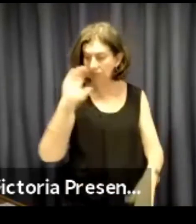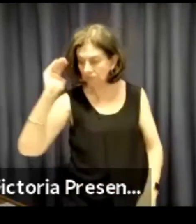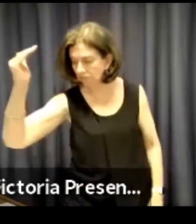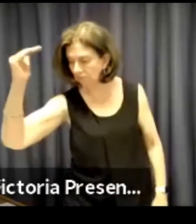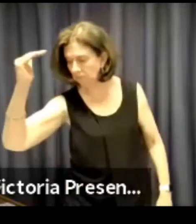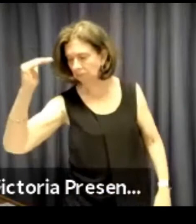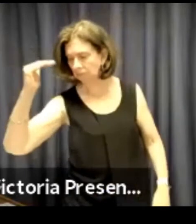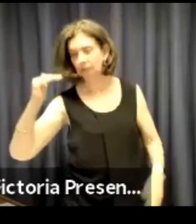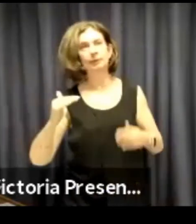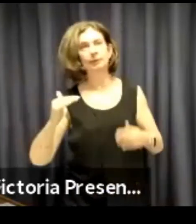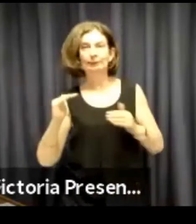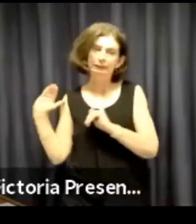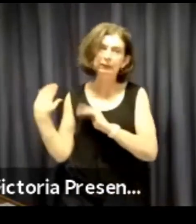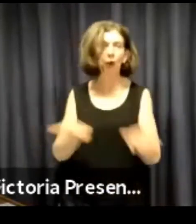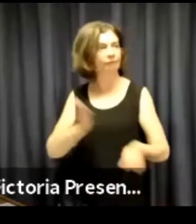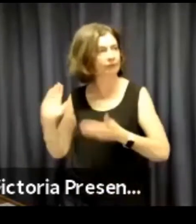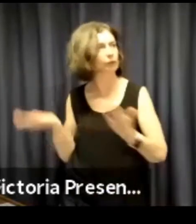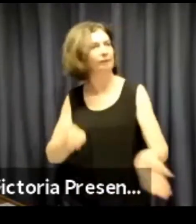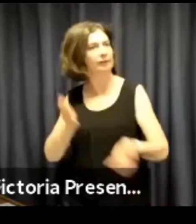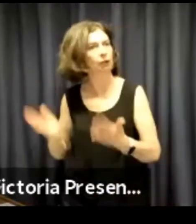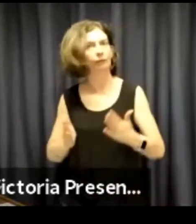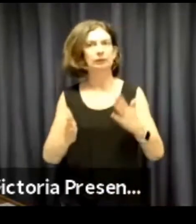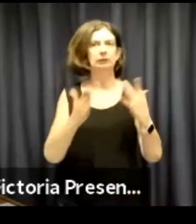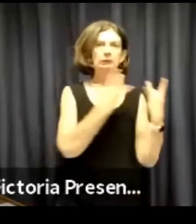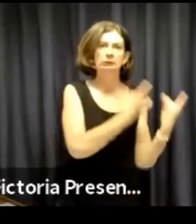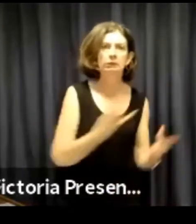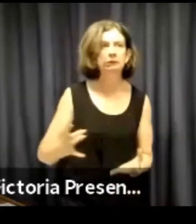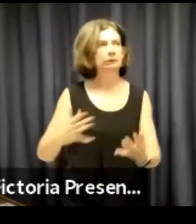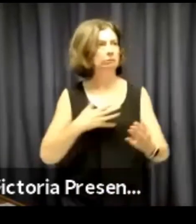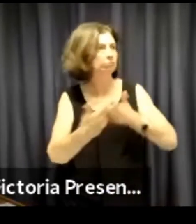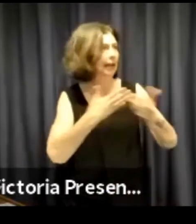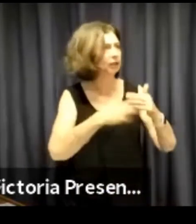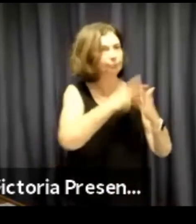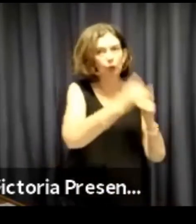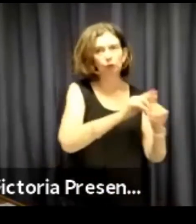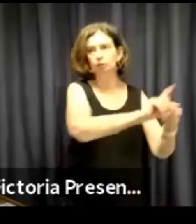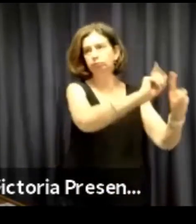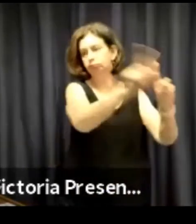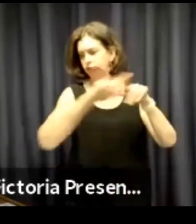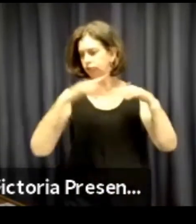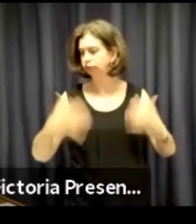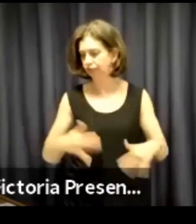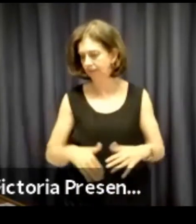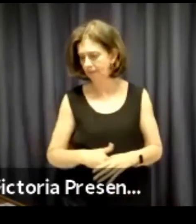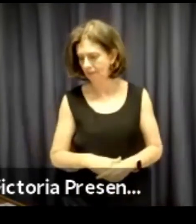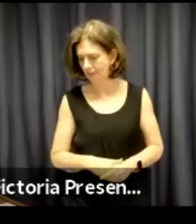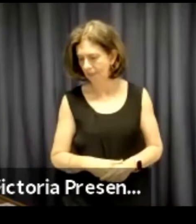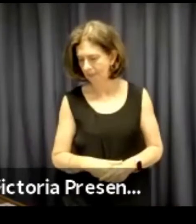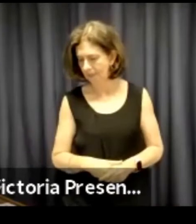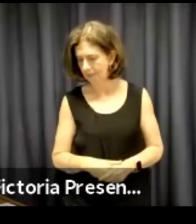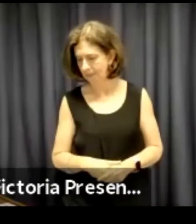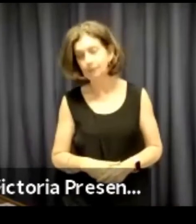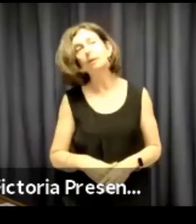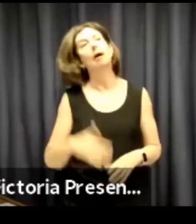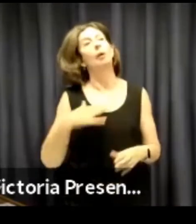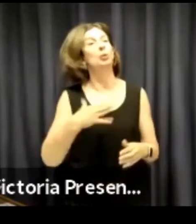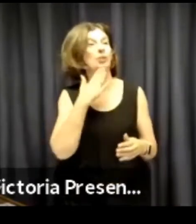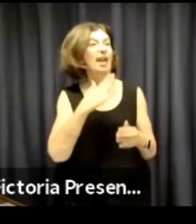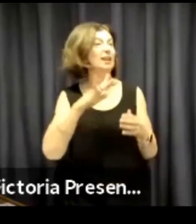we have done. Their work ethic, communication, their commitment to delivering to the community across many different projects